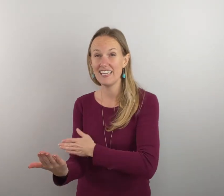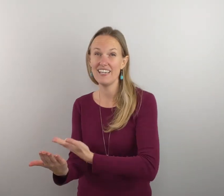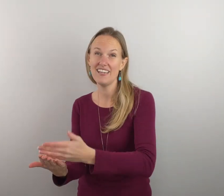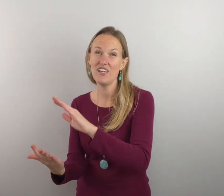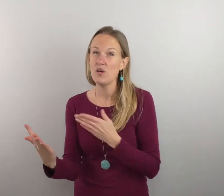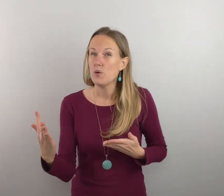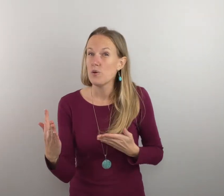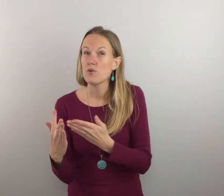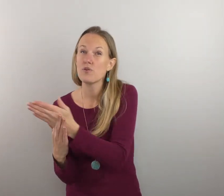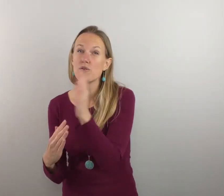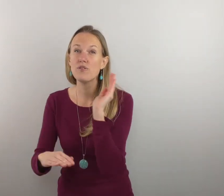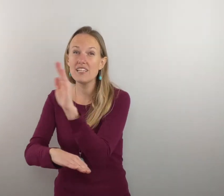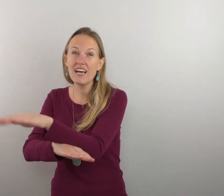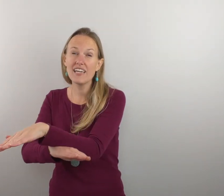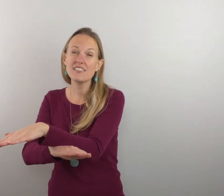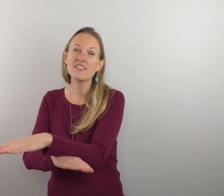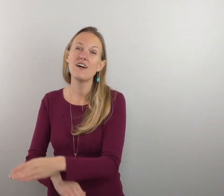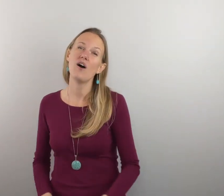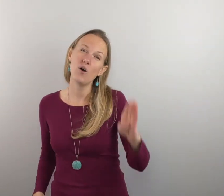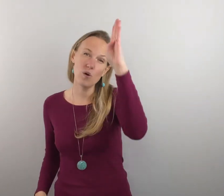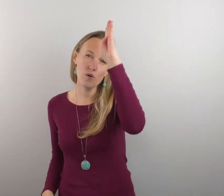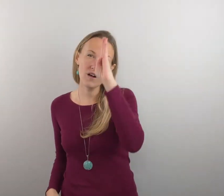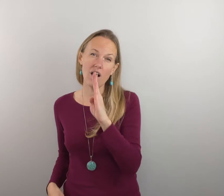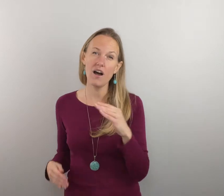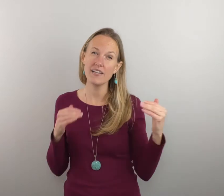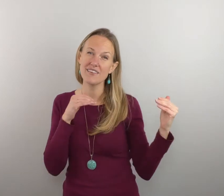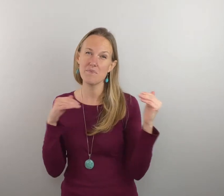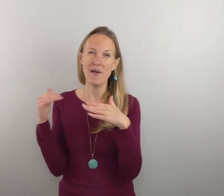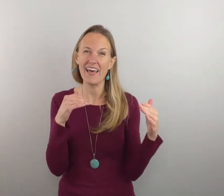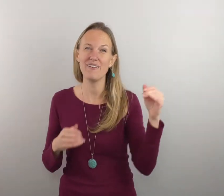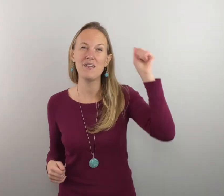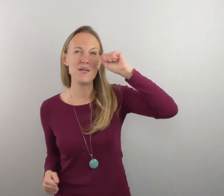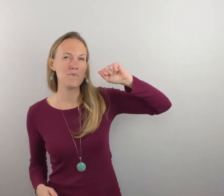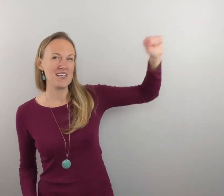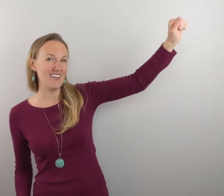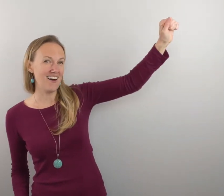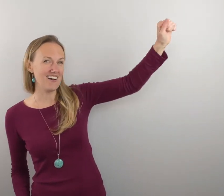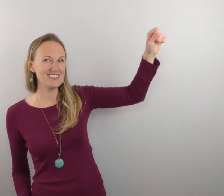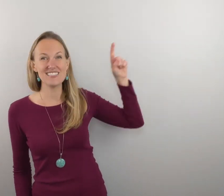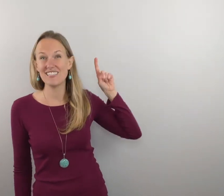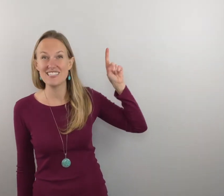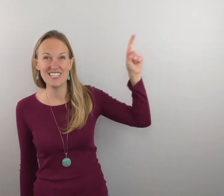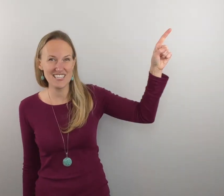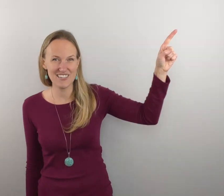through the night oh god the battle belongs to you